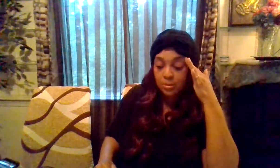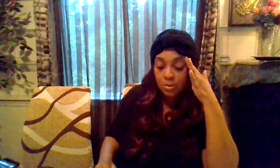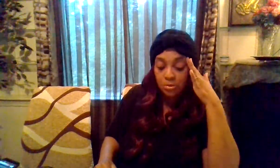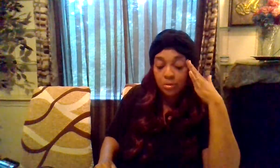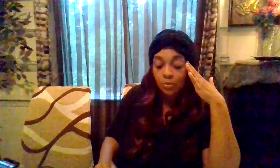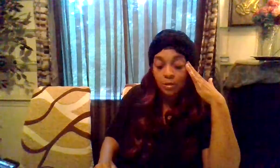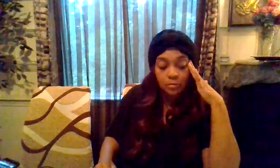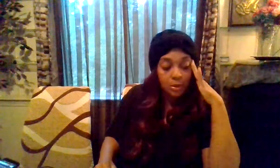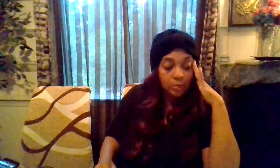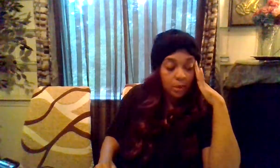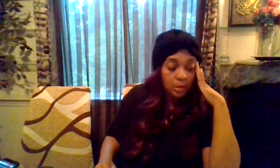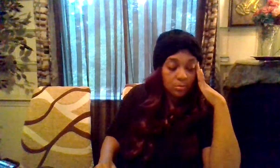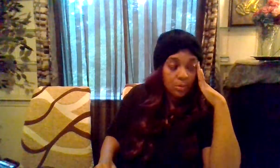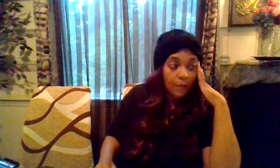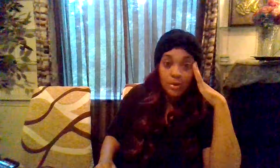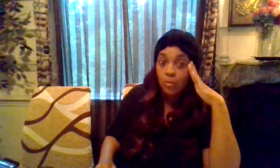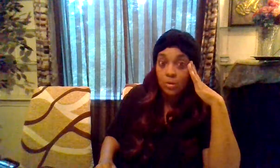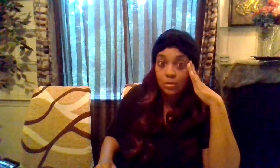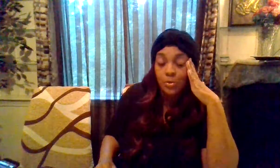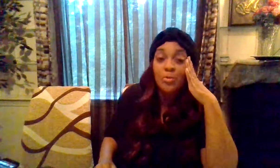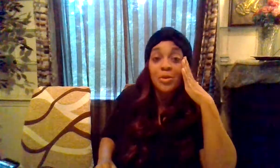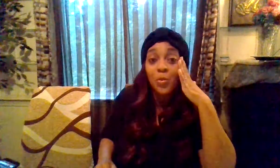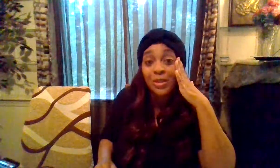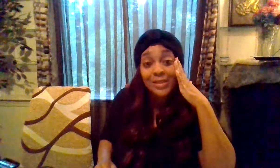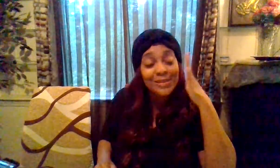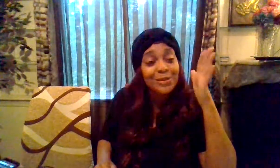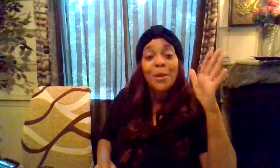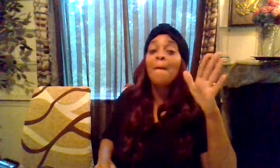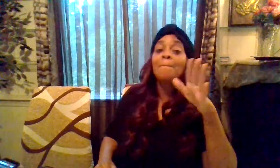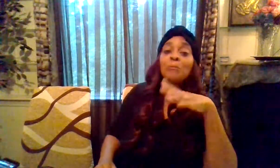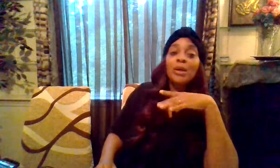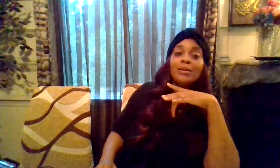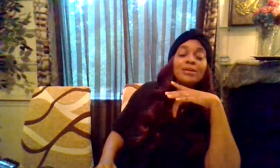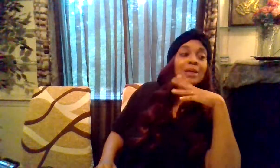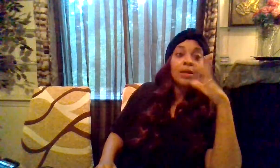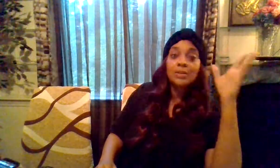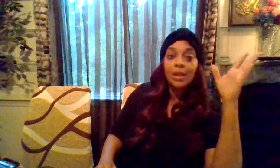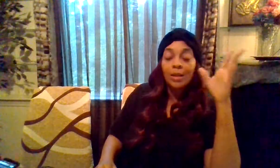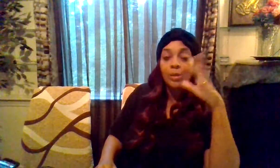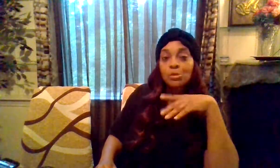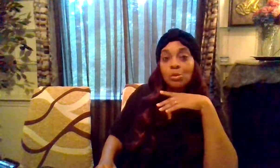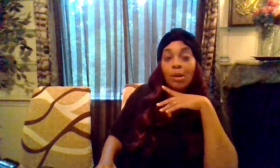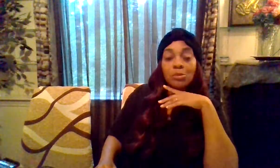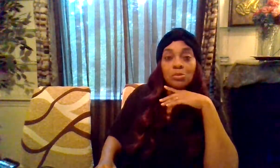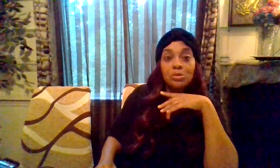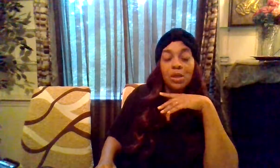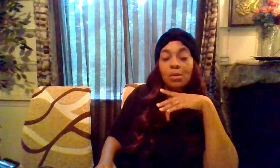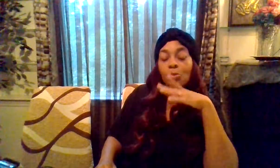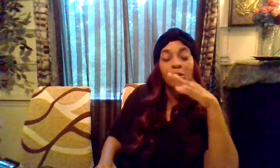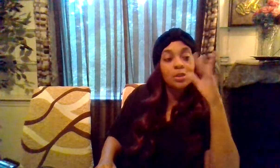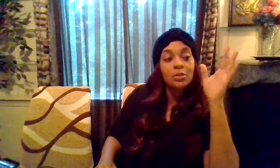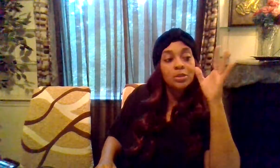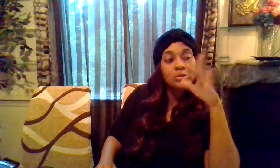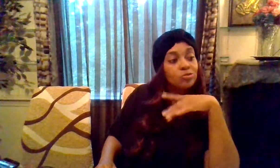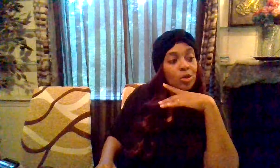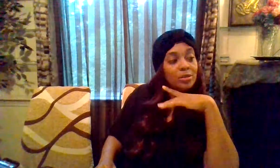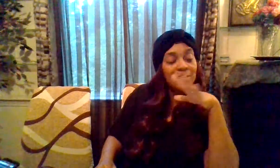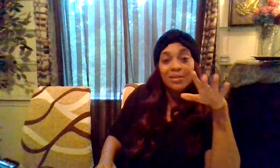superior whatever whatever that i forgot what it is but it's like a dead language no i don't use that anymore and they're trying to say